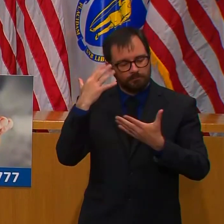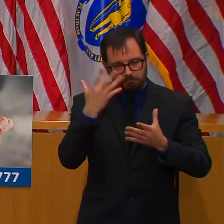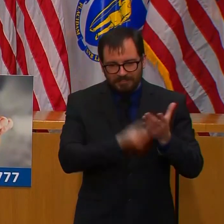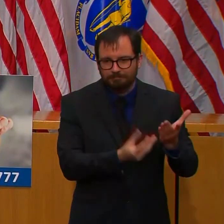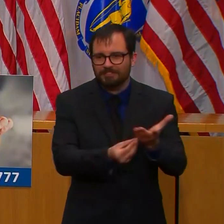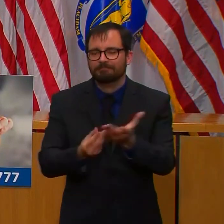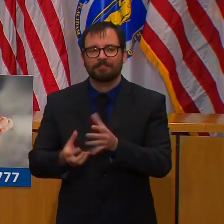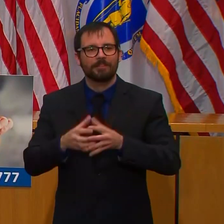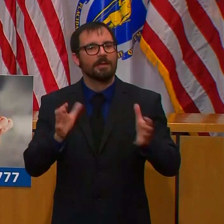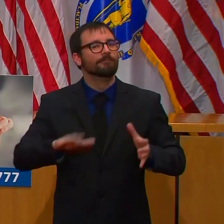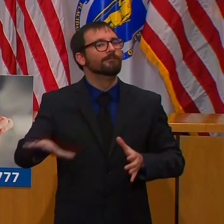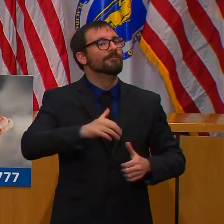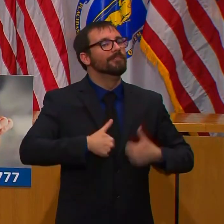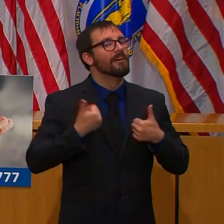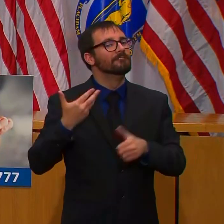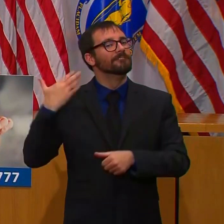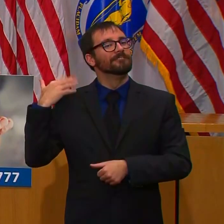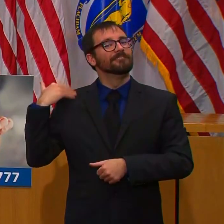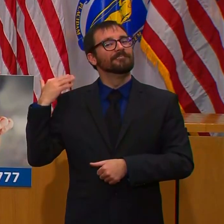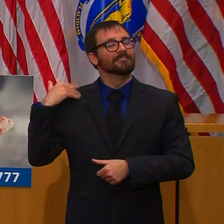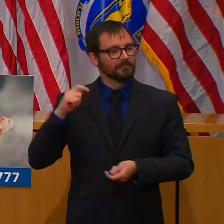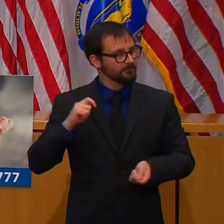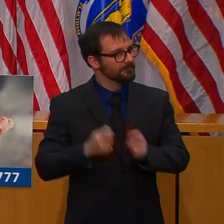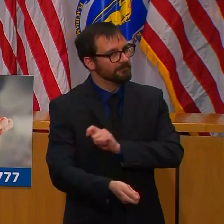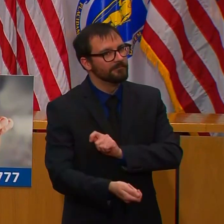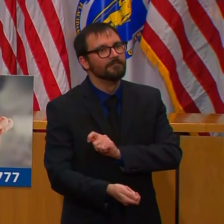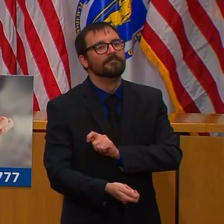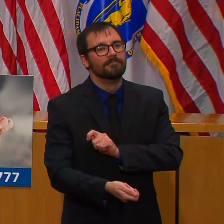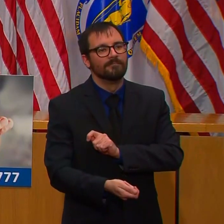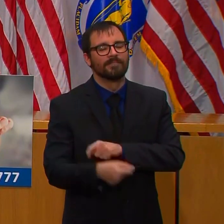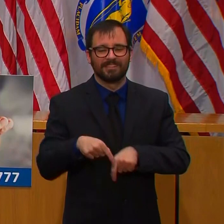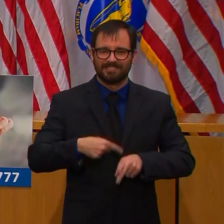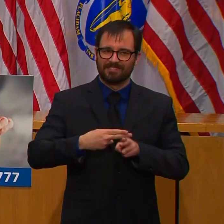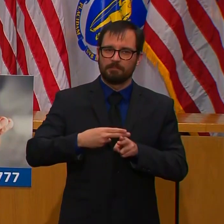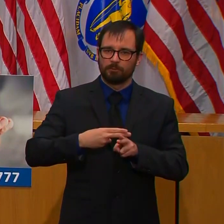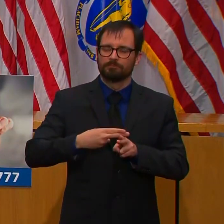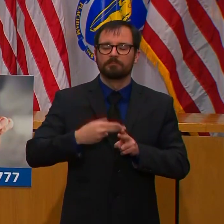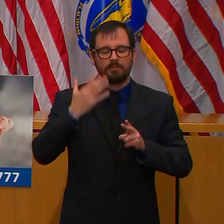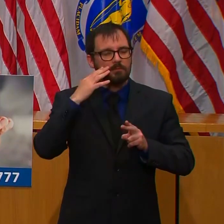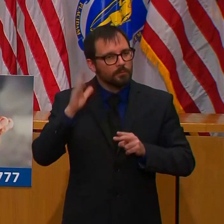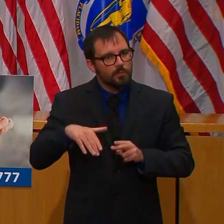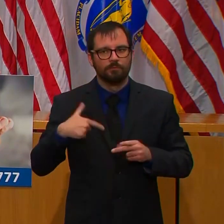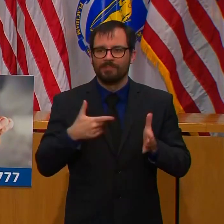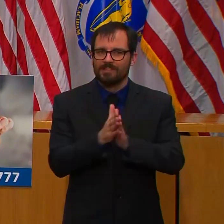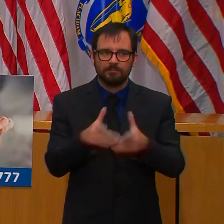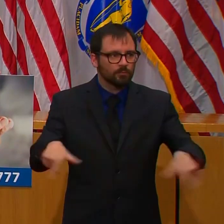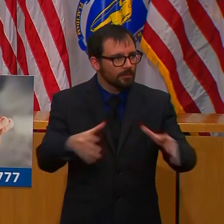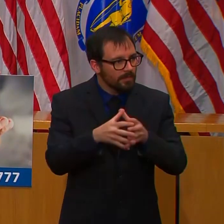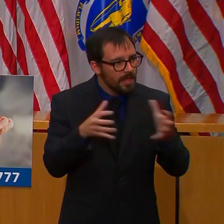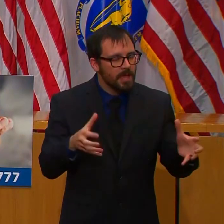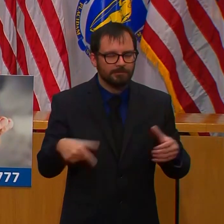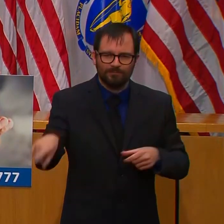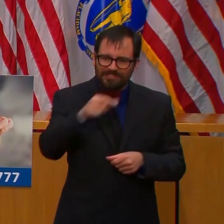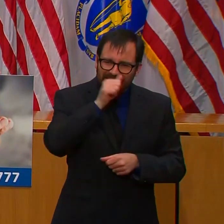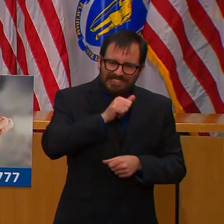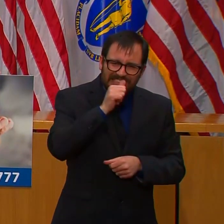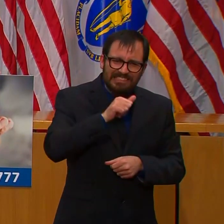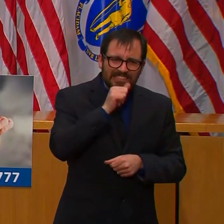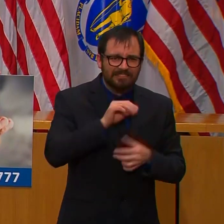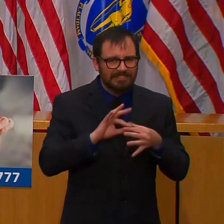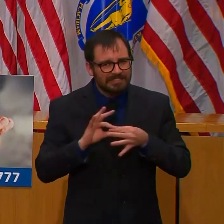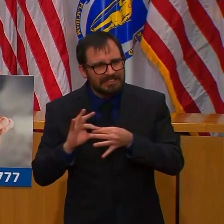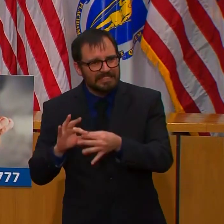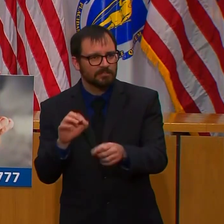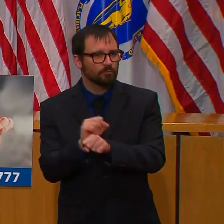We know we are asking a lot. But I want to conclude the same way I started, by